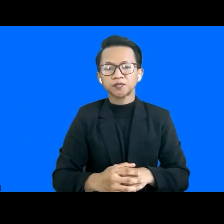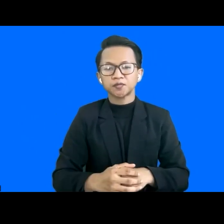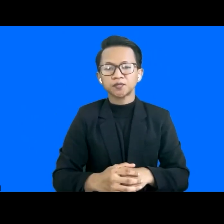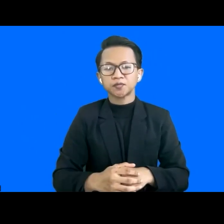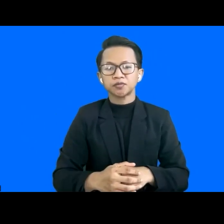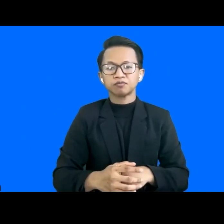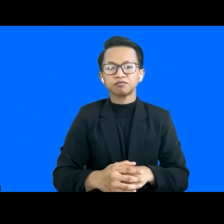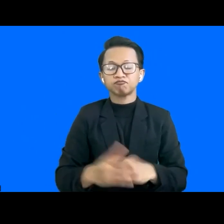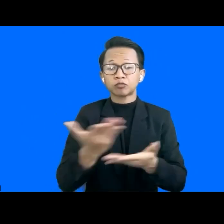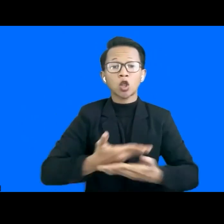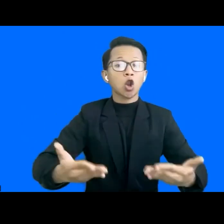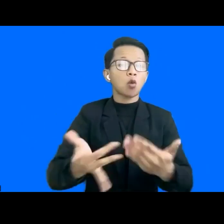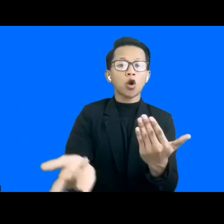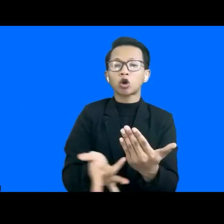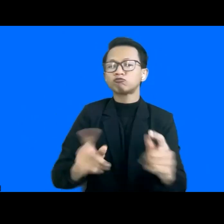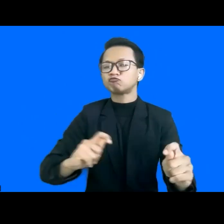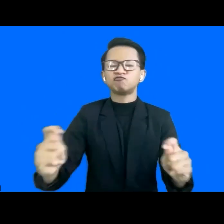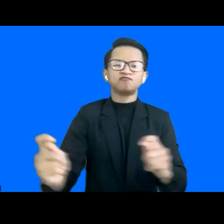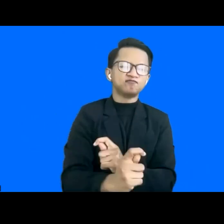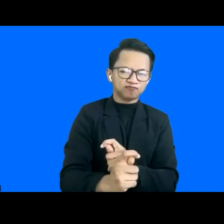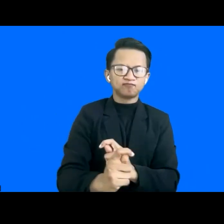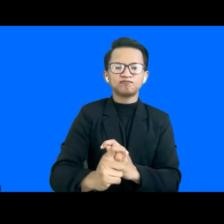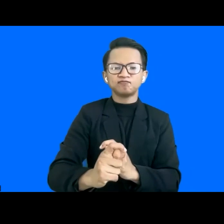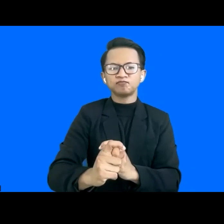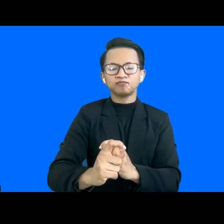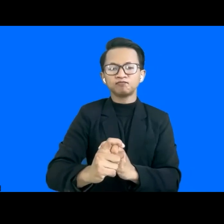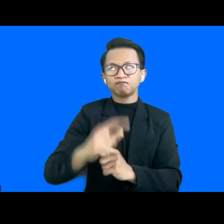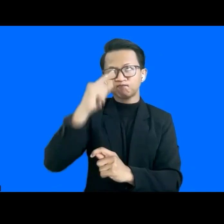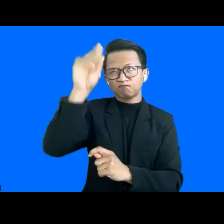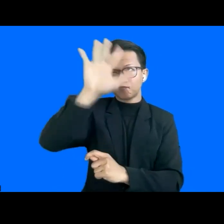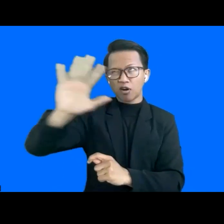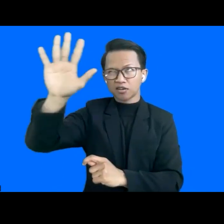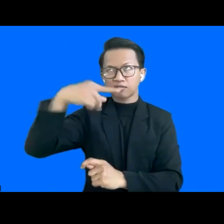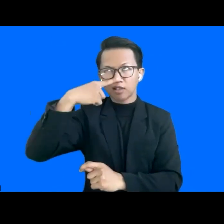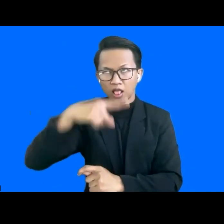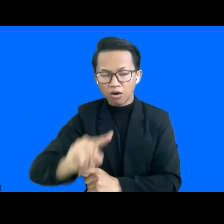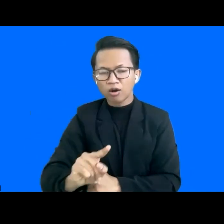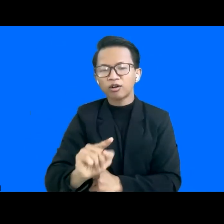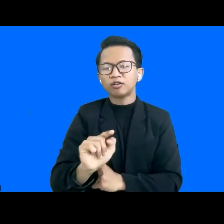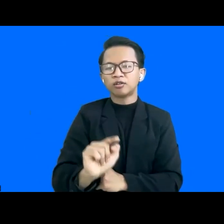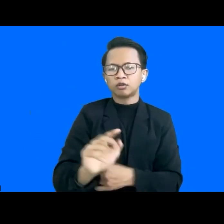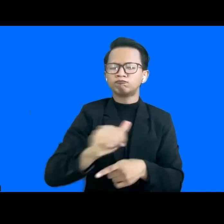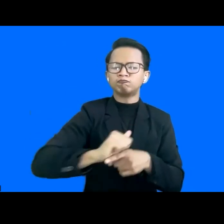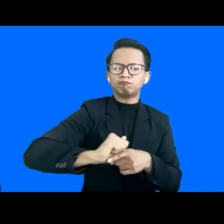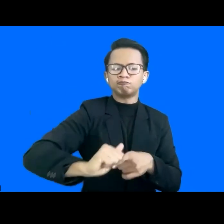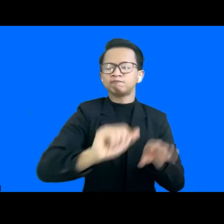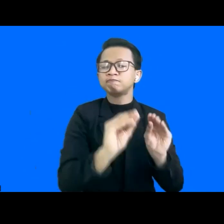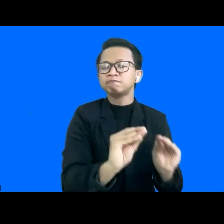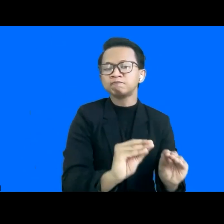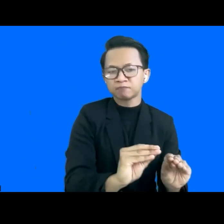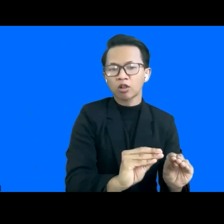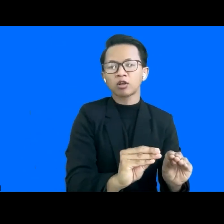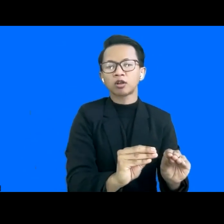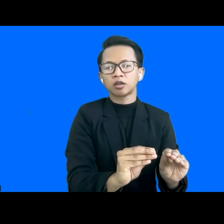changing digital world anymore. Imagine in Thailand, we still train them to do the massage thing for the